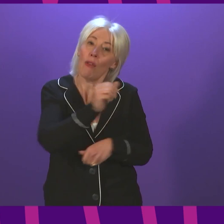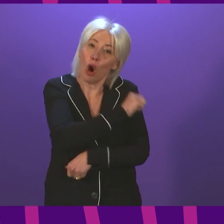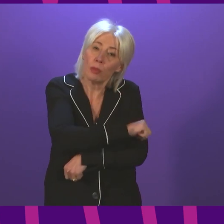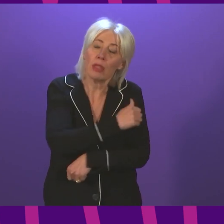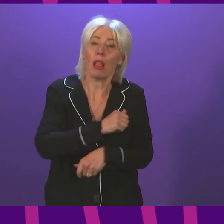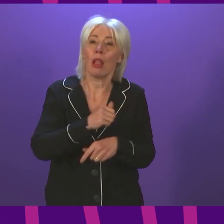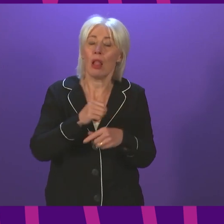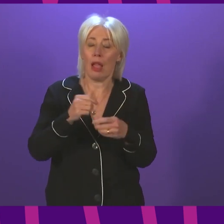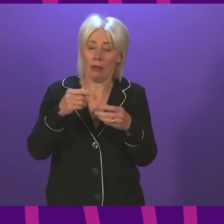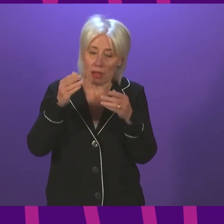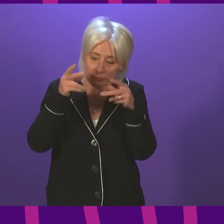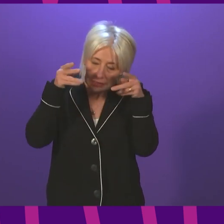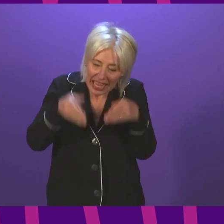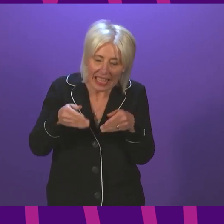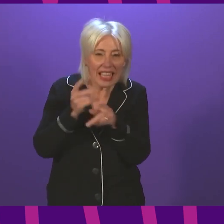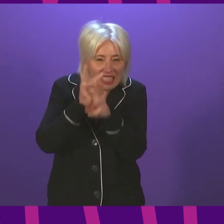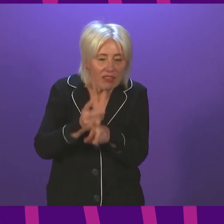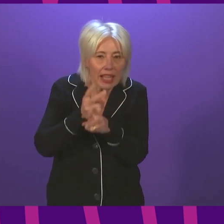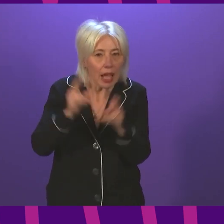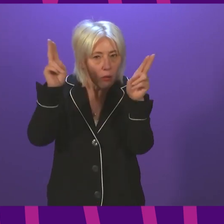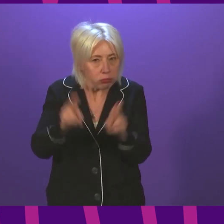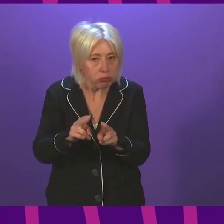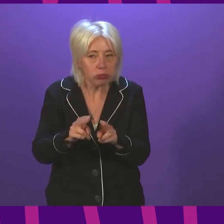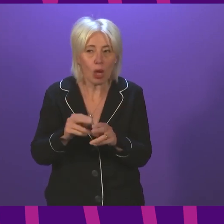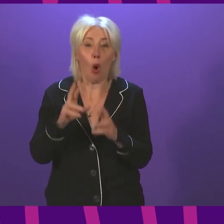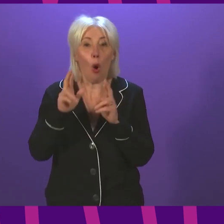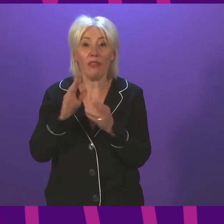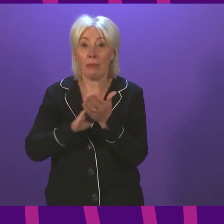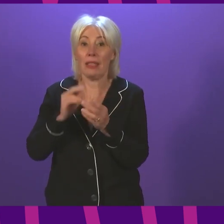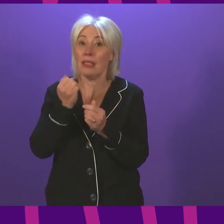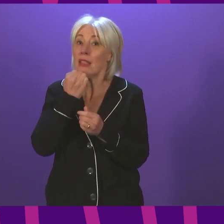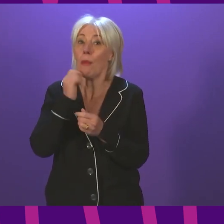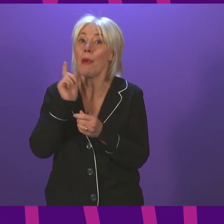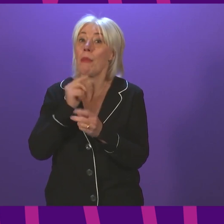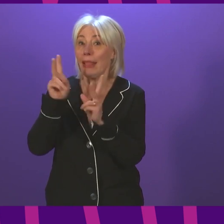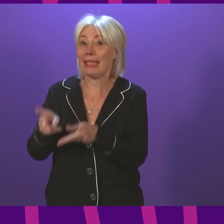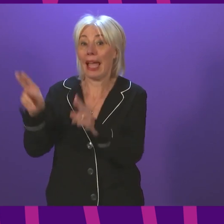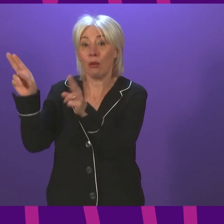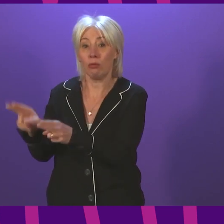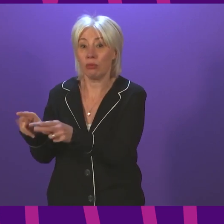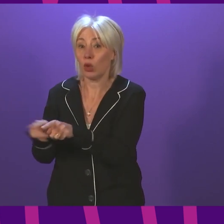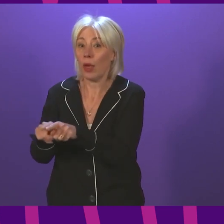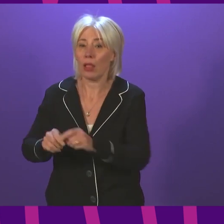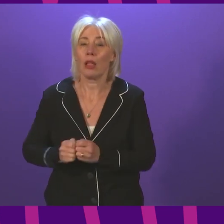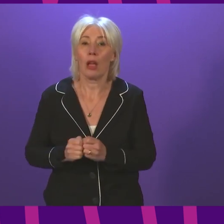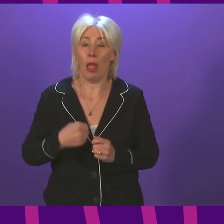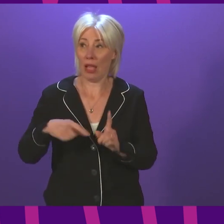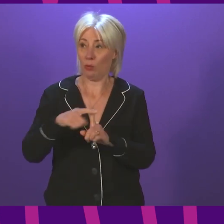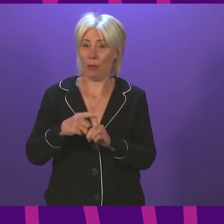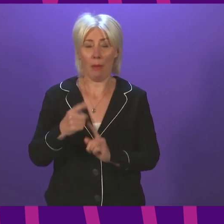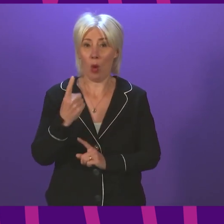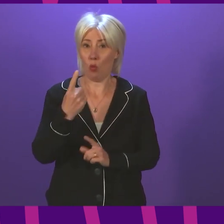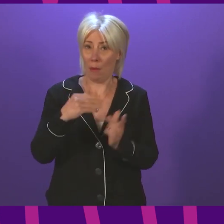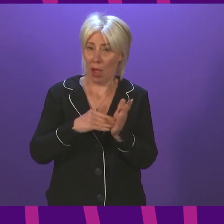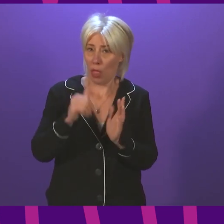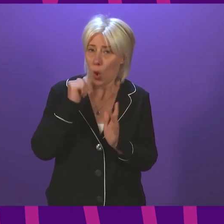care, and hopefully we'll start to see a reduction in the number of people dying. That is really positive. When I was standing here a month,